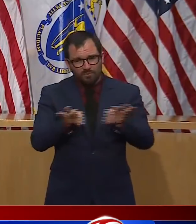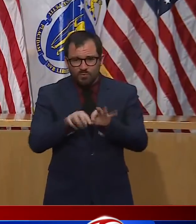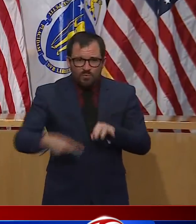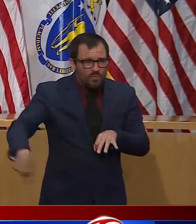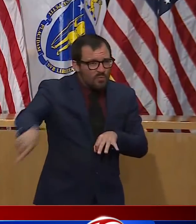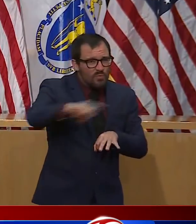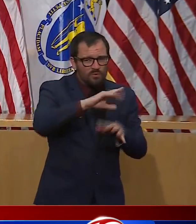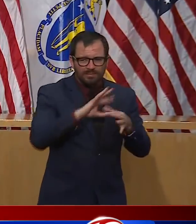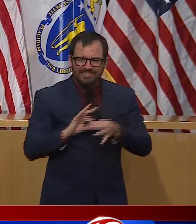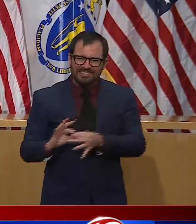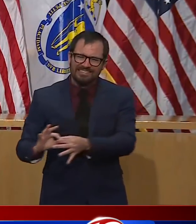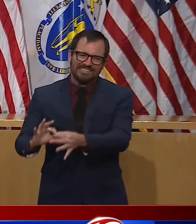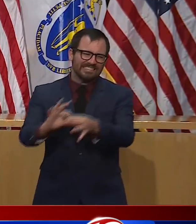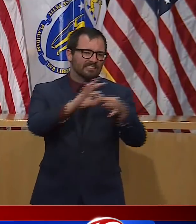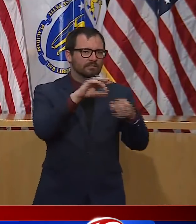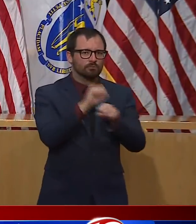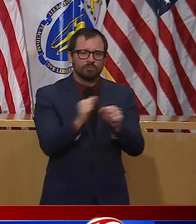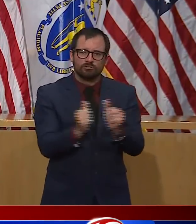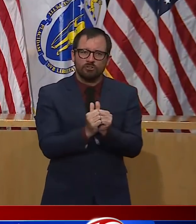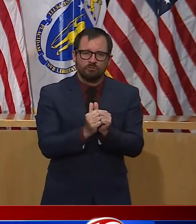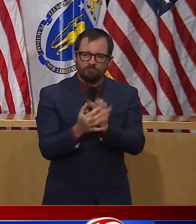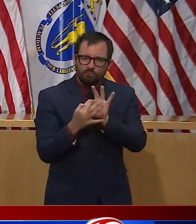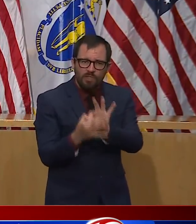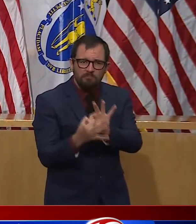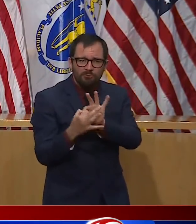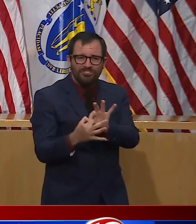playing their part to move us forward.